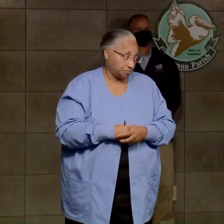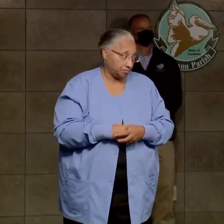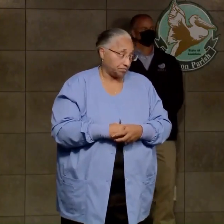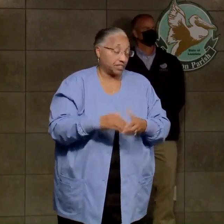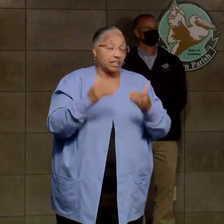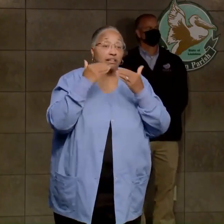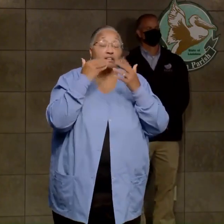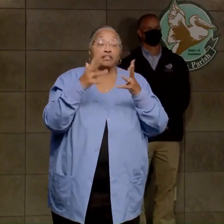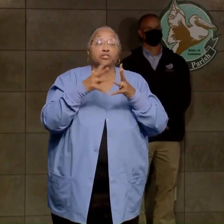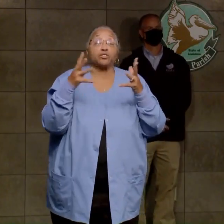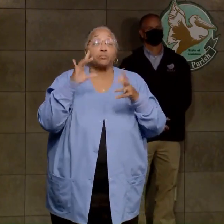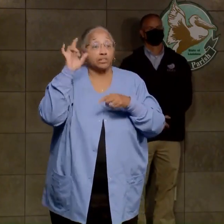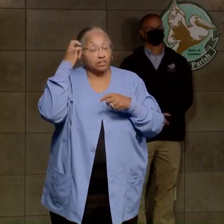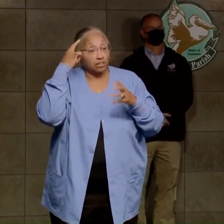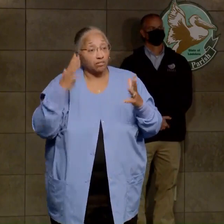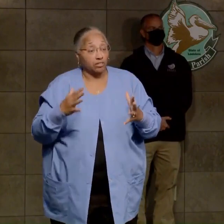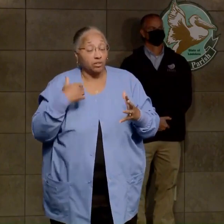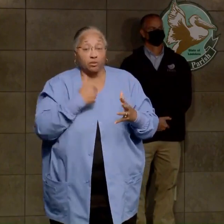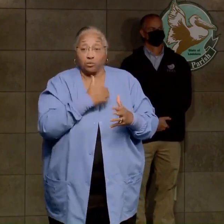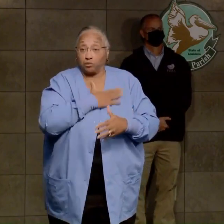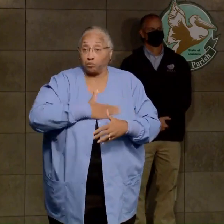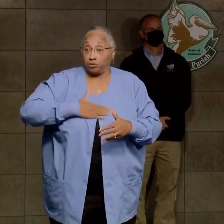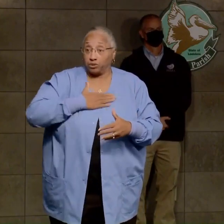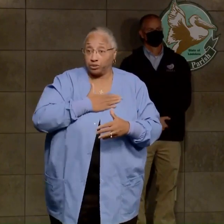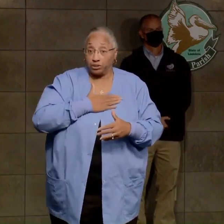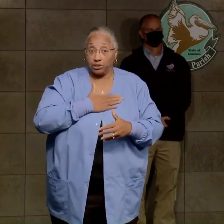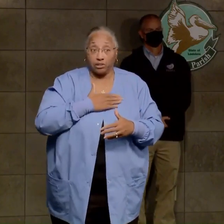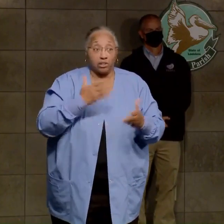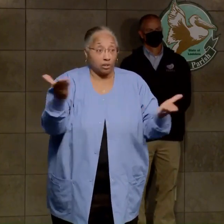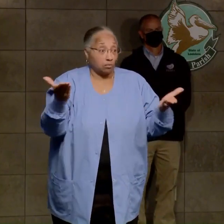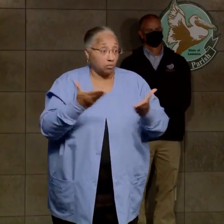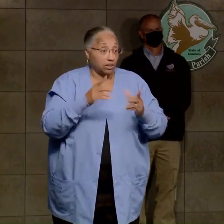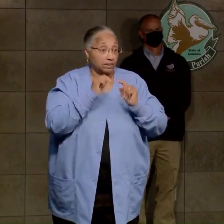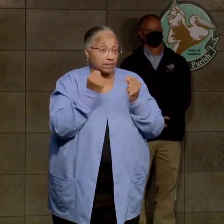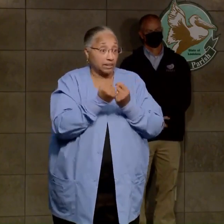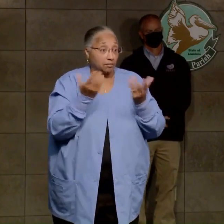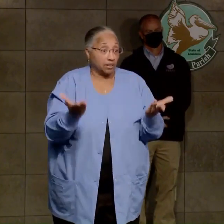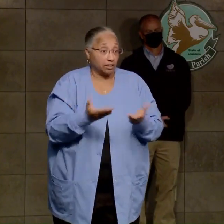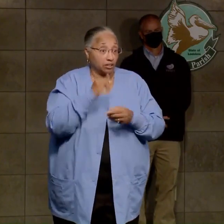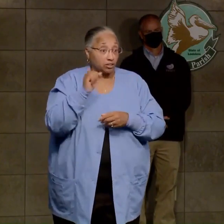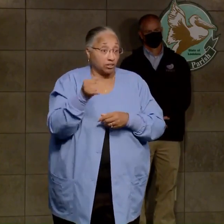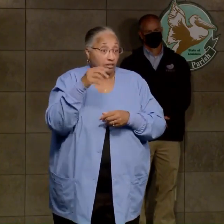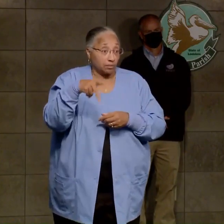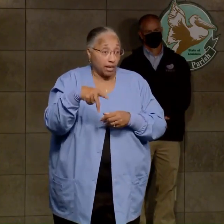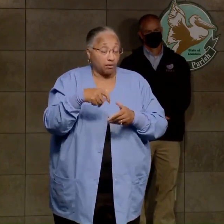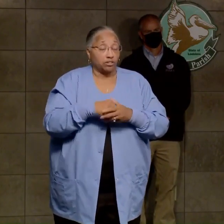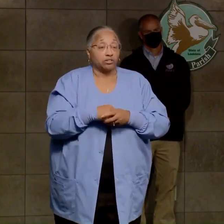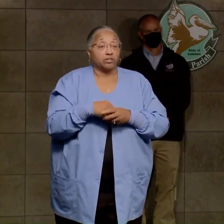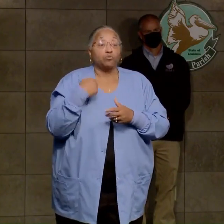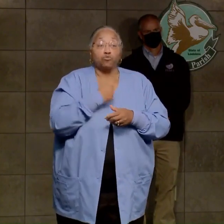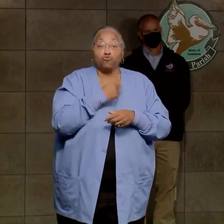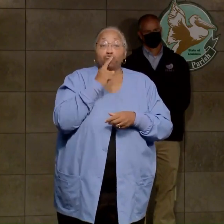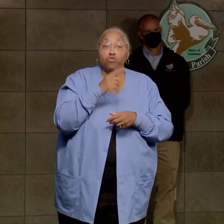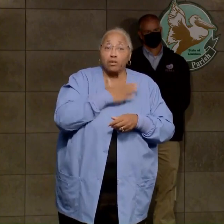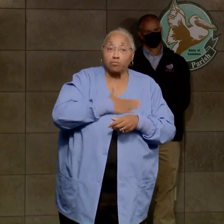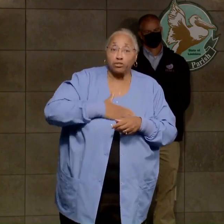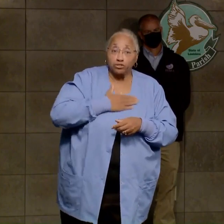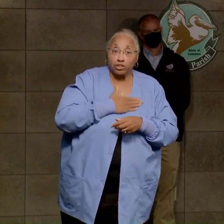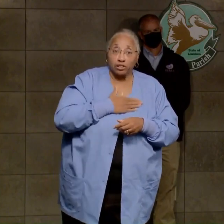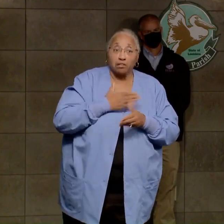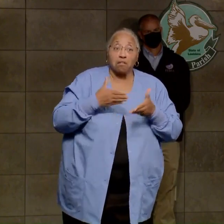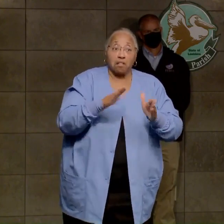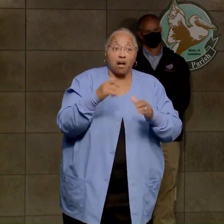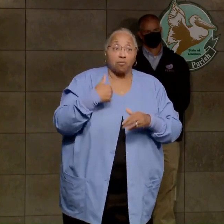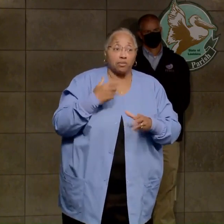Thank you so much, Governor. We certainly appreciate you bringing your team here to Jefferson Parish, and we really appreciate you allowing me